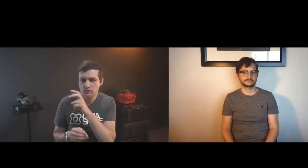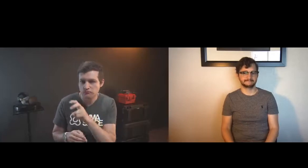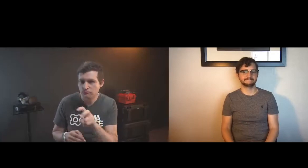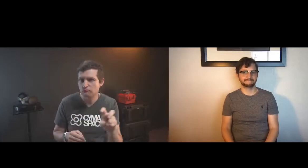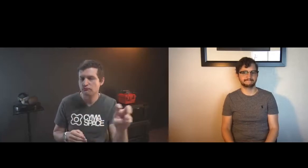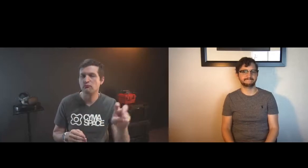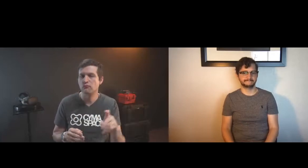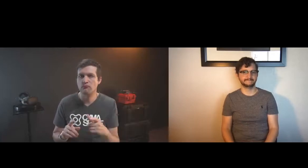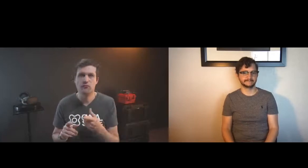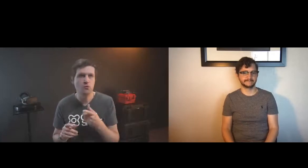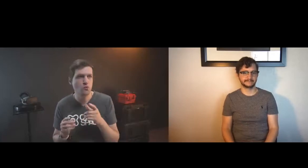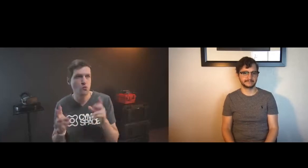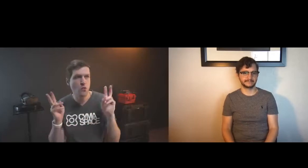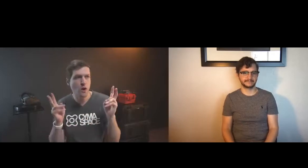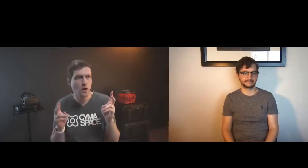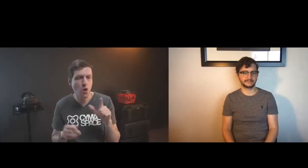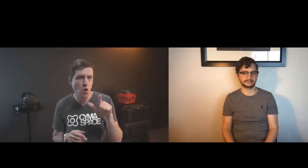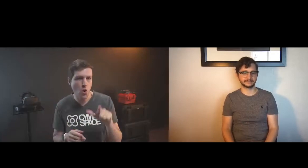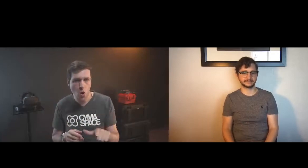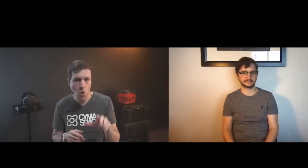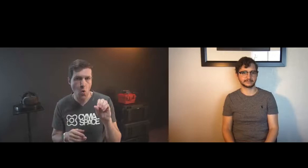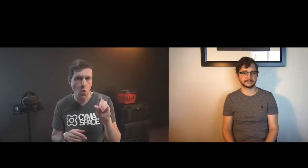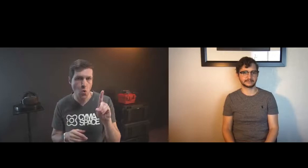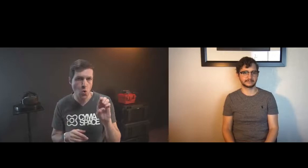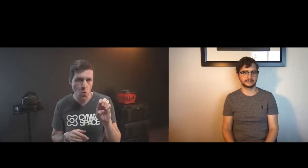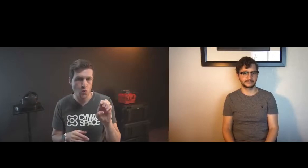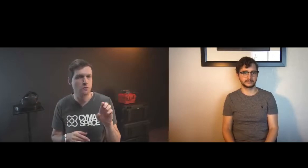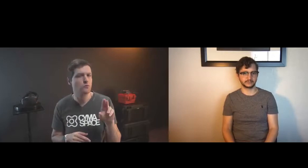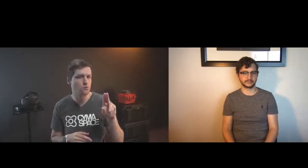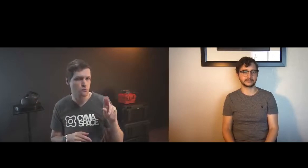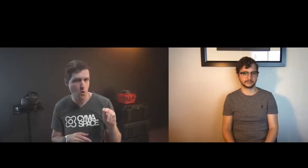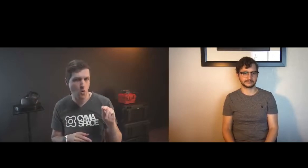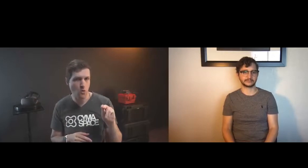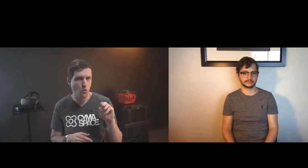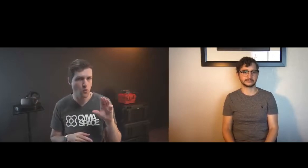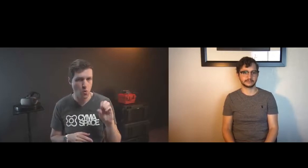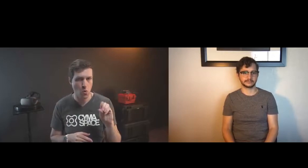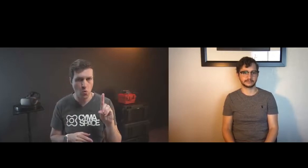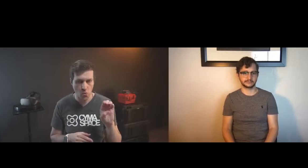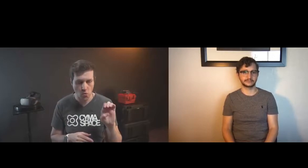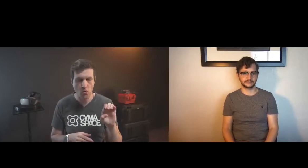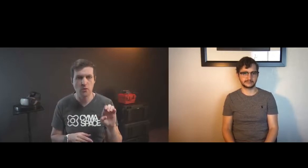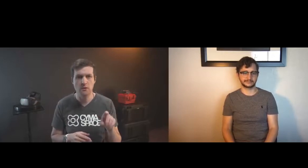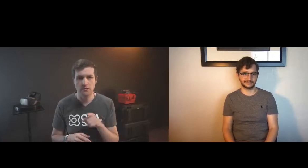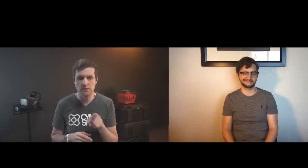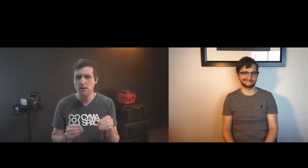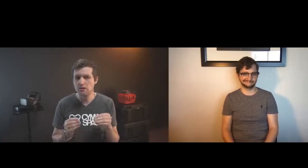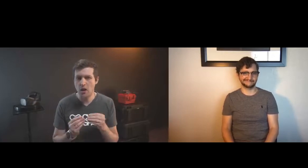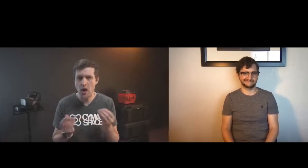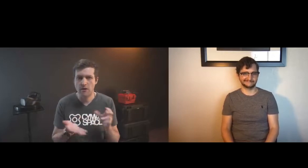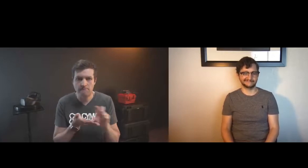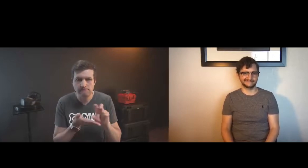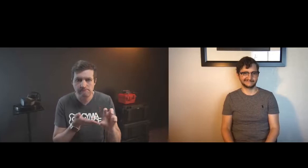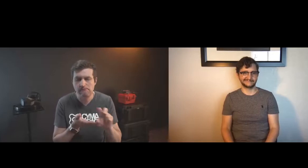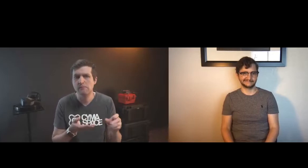so i see this transition into more to low code